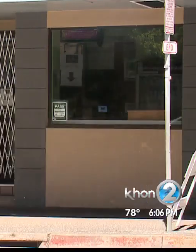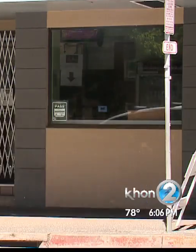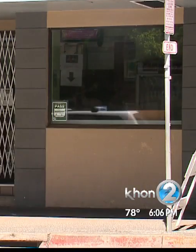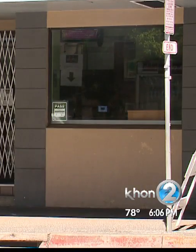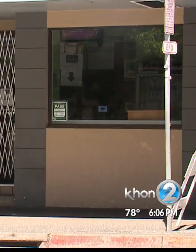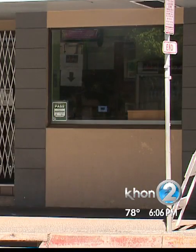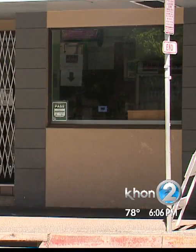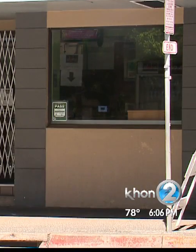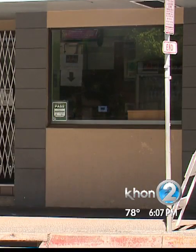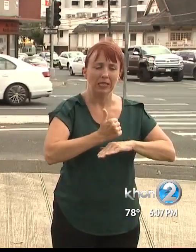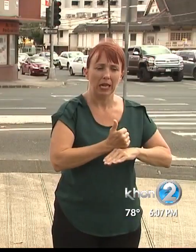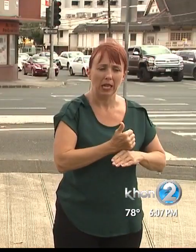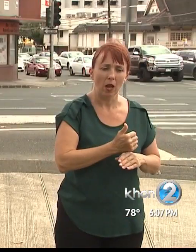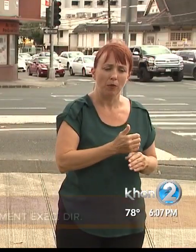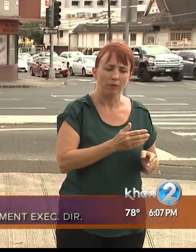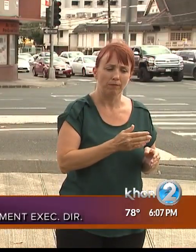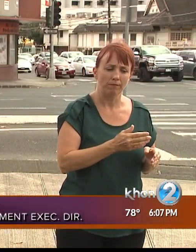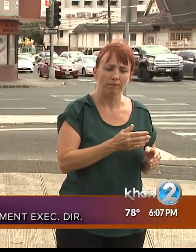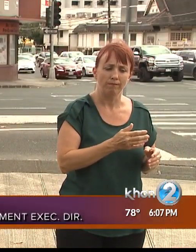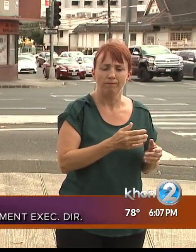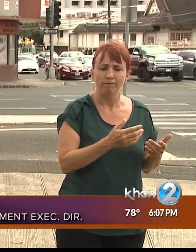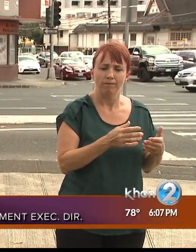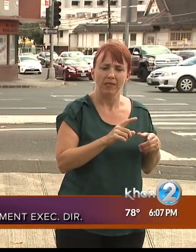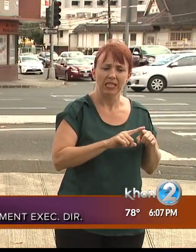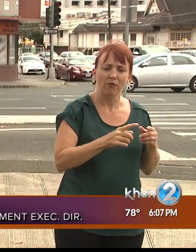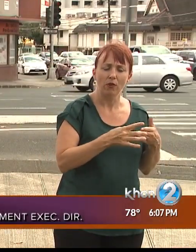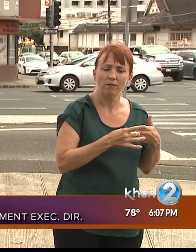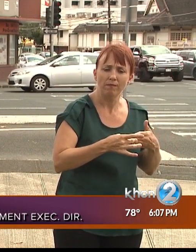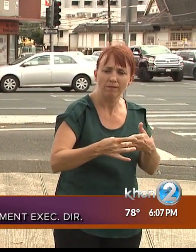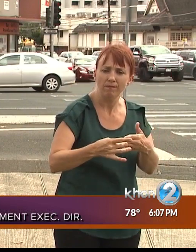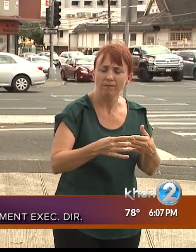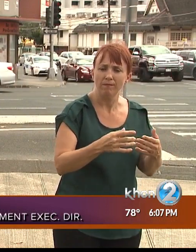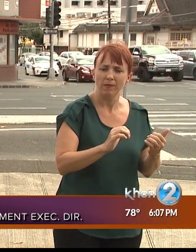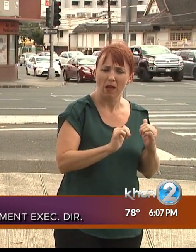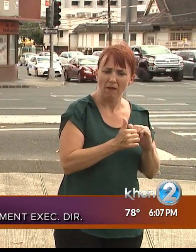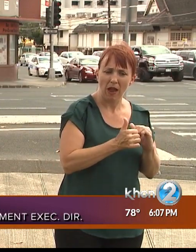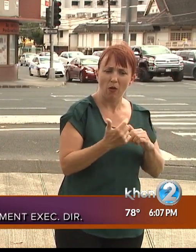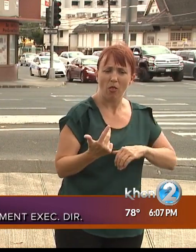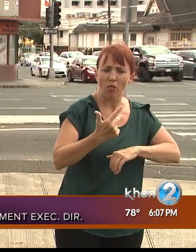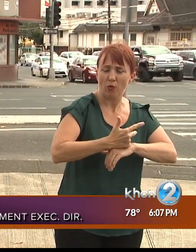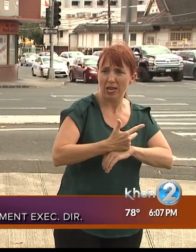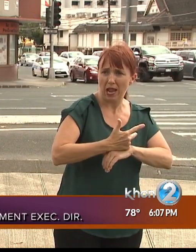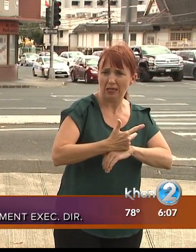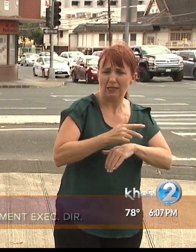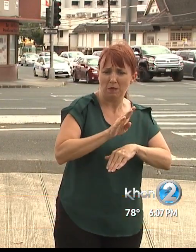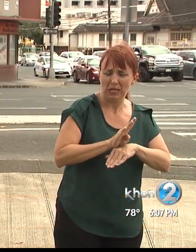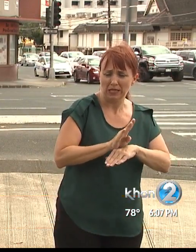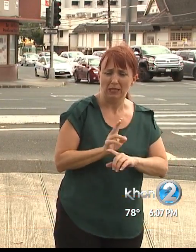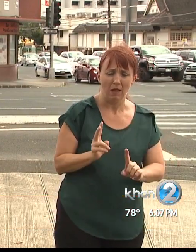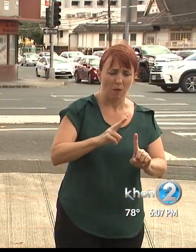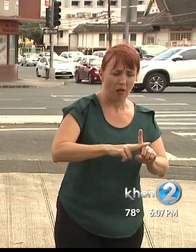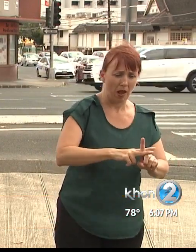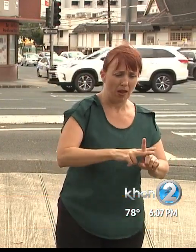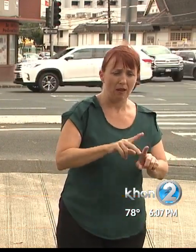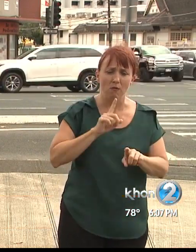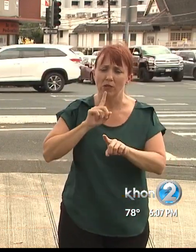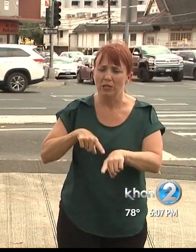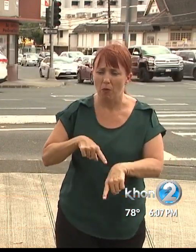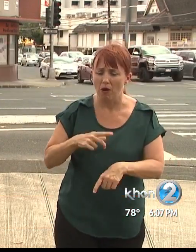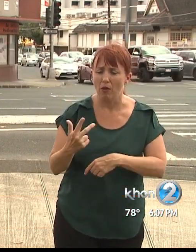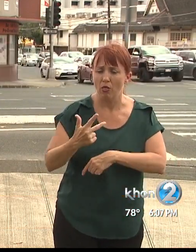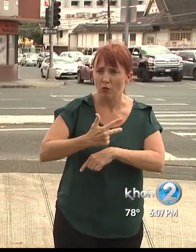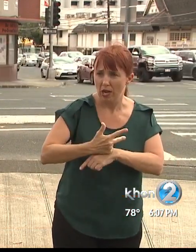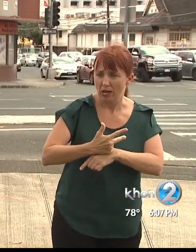quickly as possible. We want to turn around the applications within three work days, business days, and to get the funds